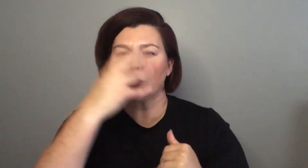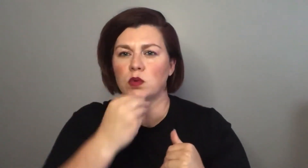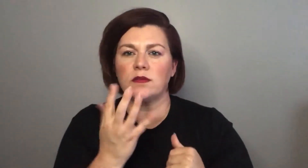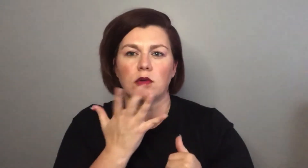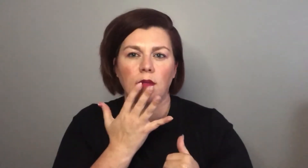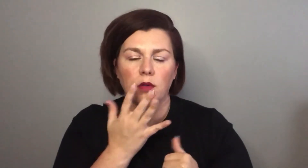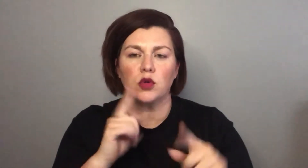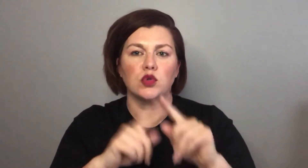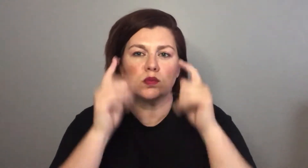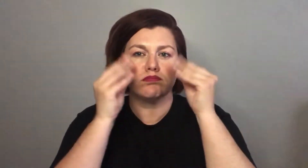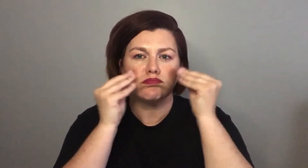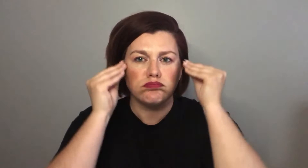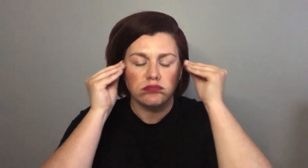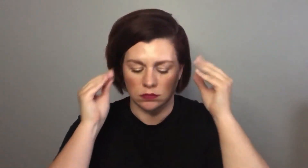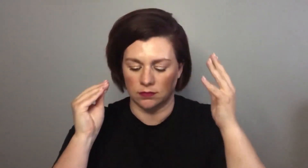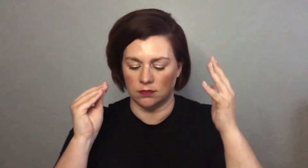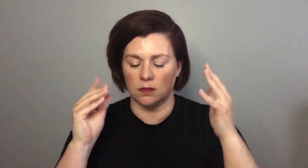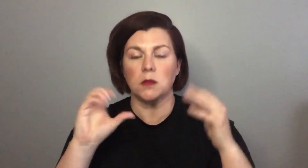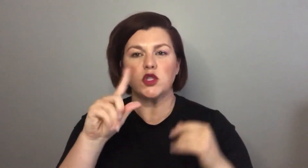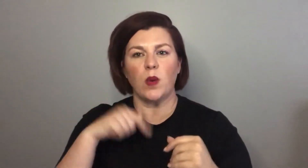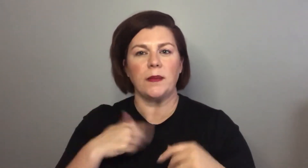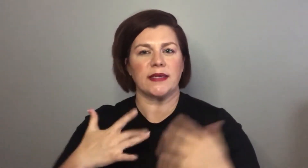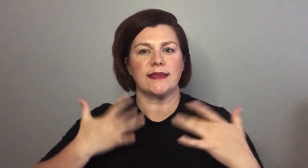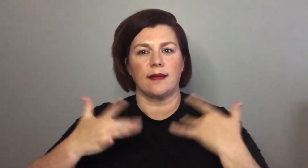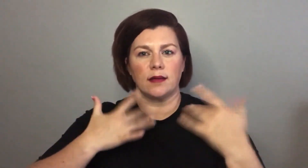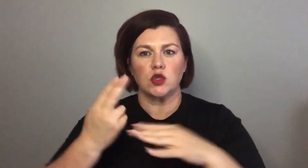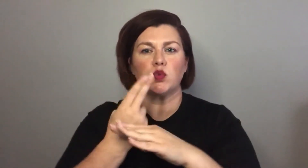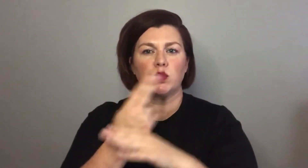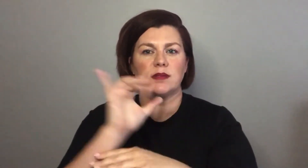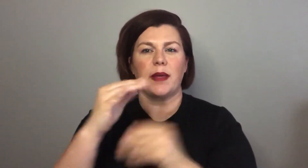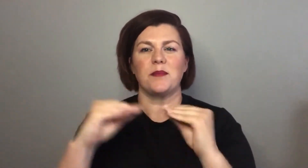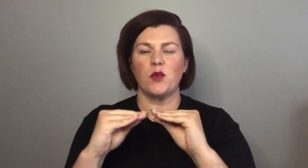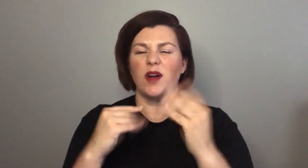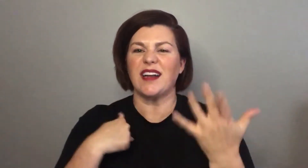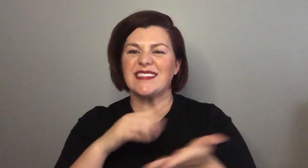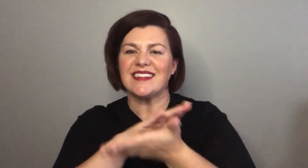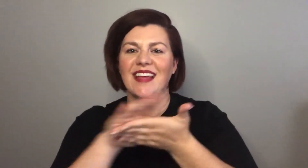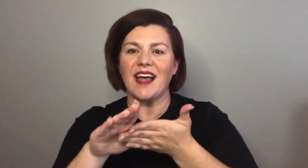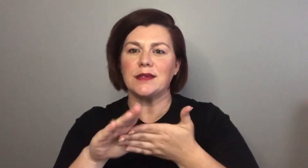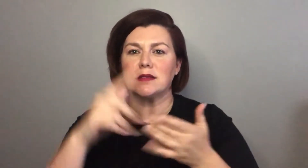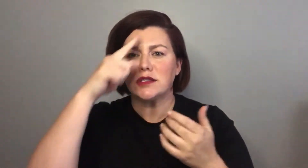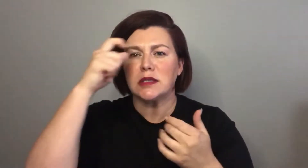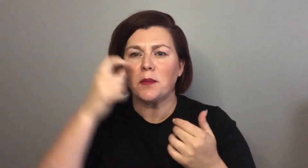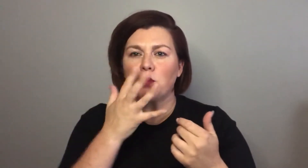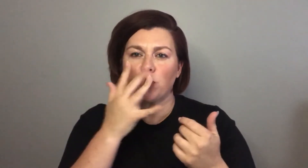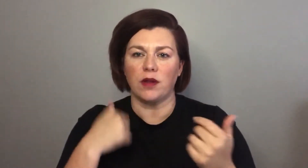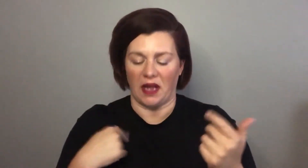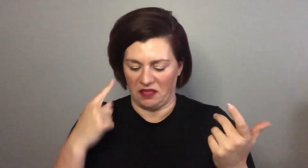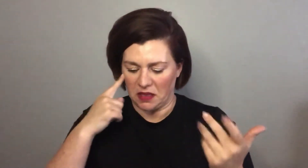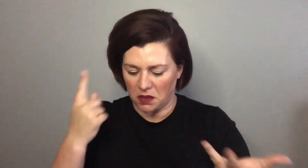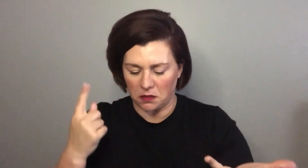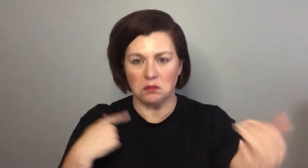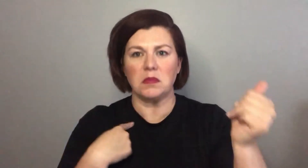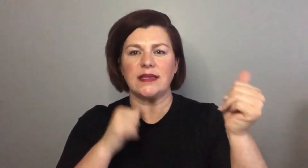and it just adds such a beautiful color and just a beautiful wash on the cheeks I think it's a nice summer color